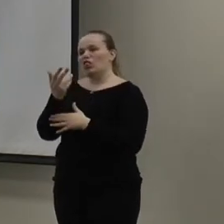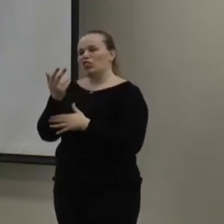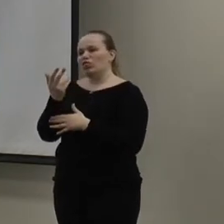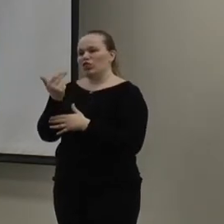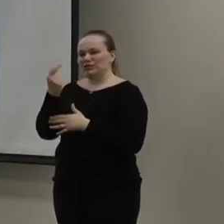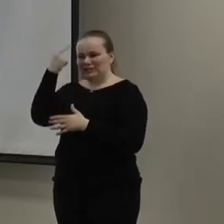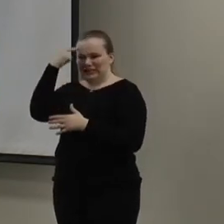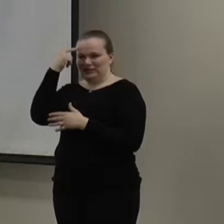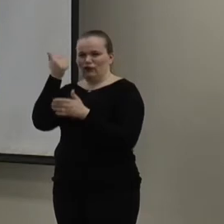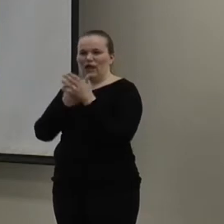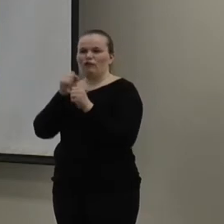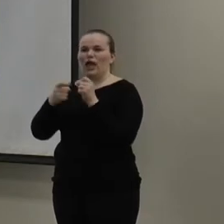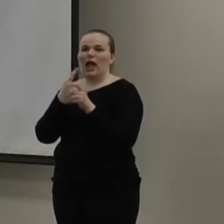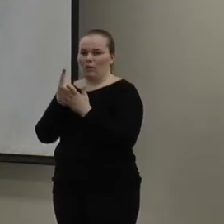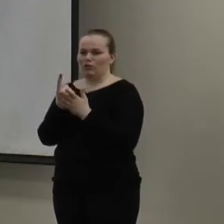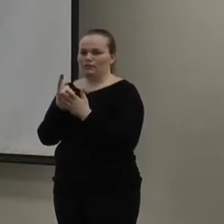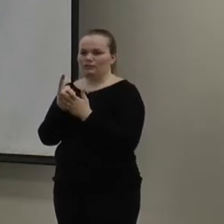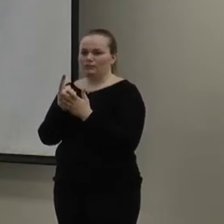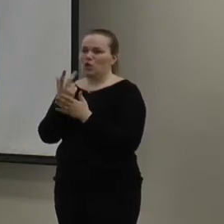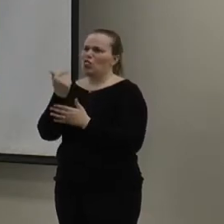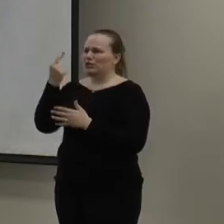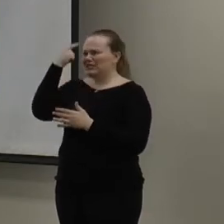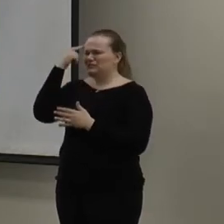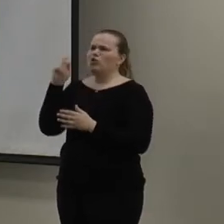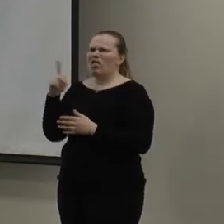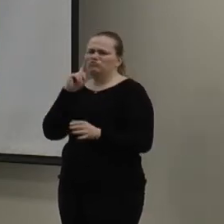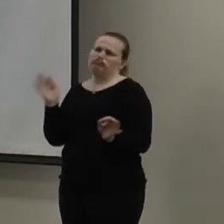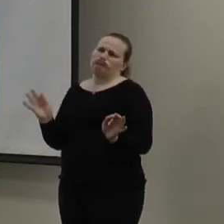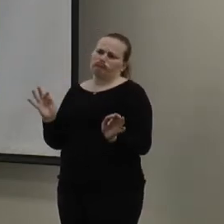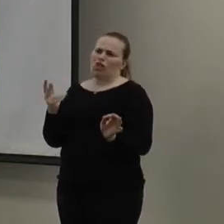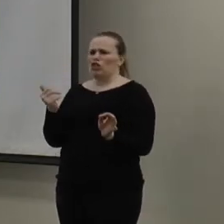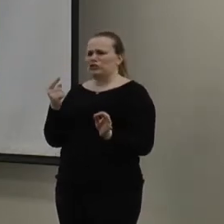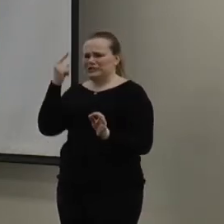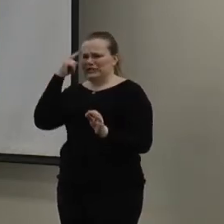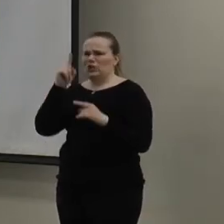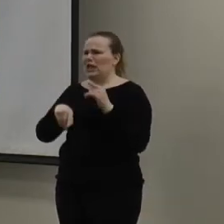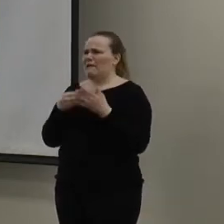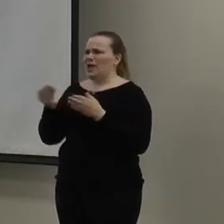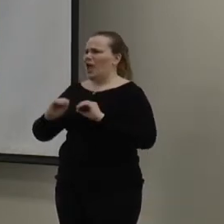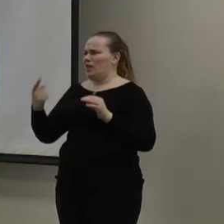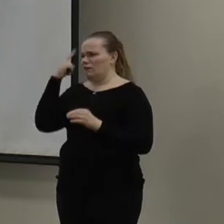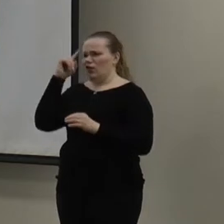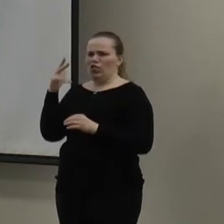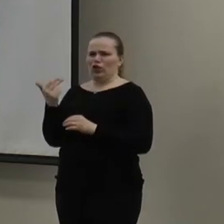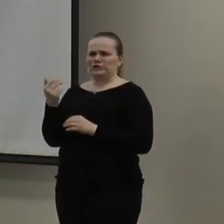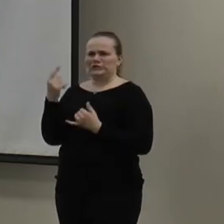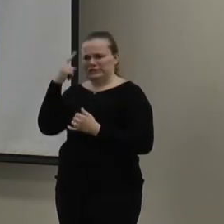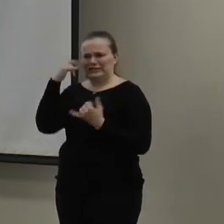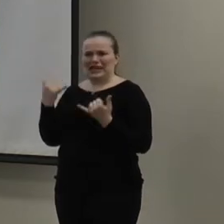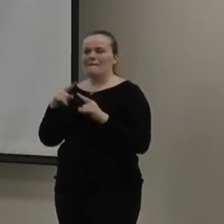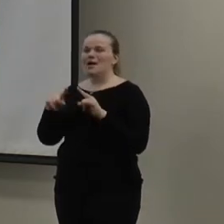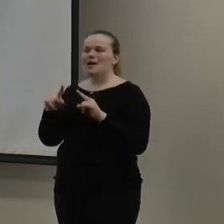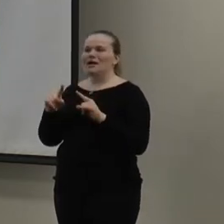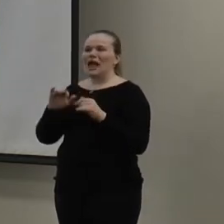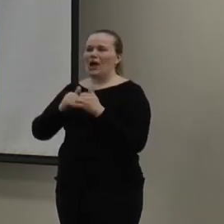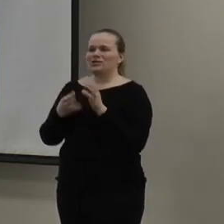cents per kilowatt hour. So, 13 cents. Okay. You know, you can't really buy anything with 13 cents. So, how does that